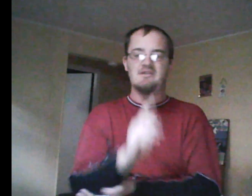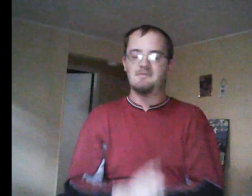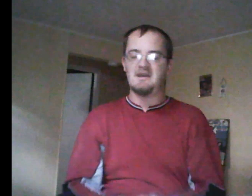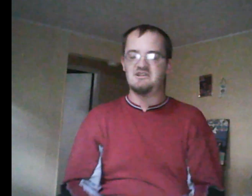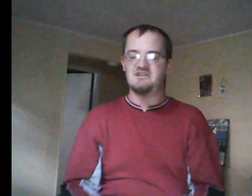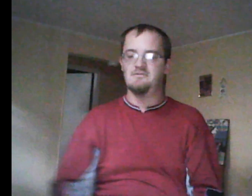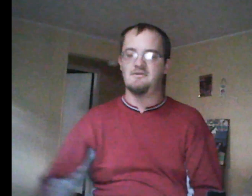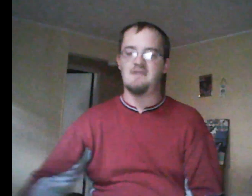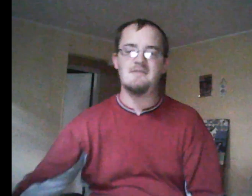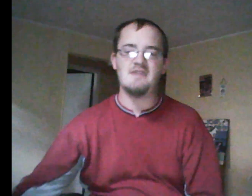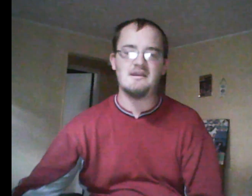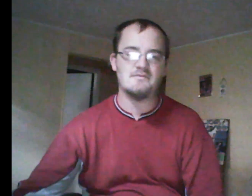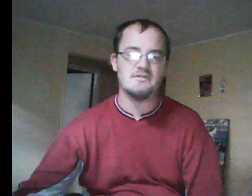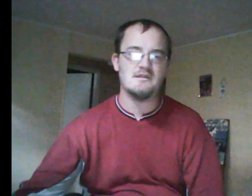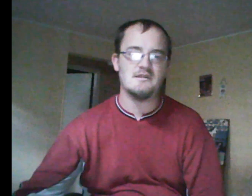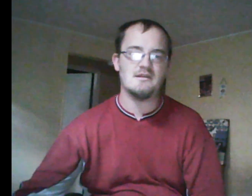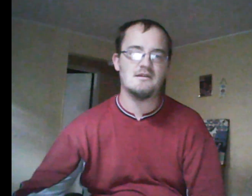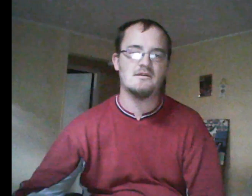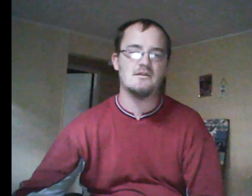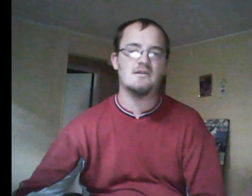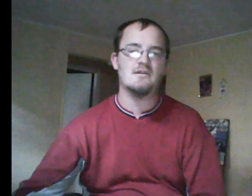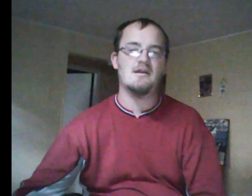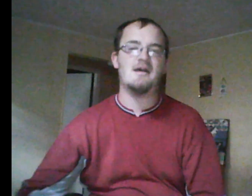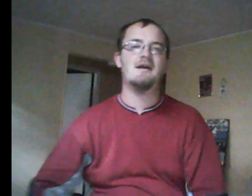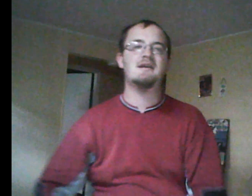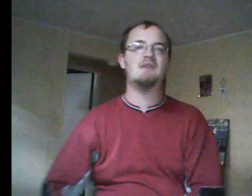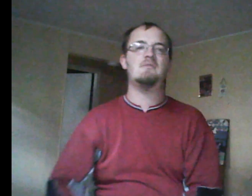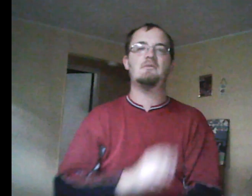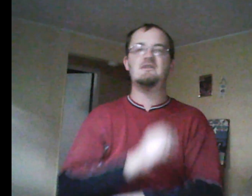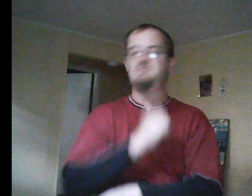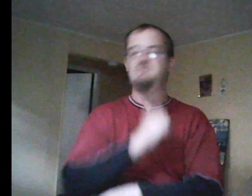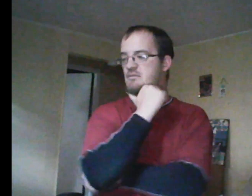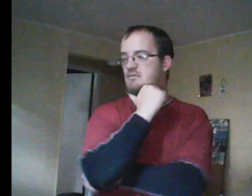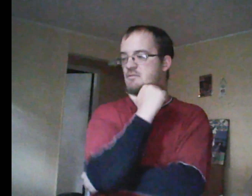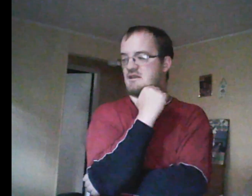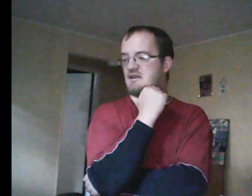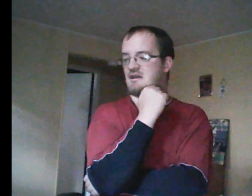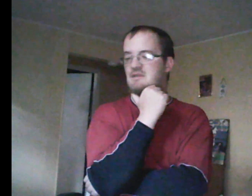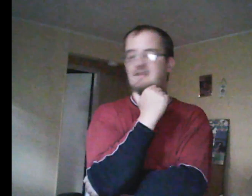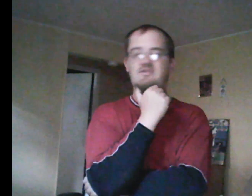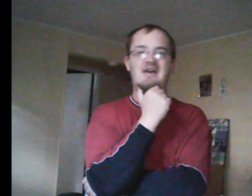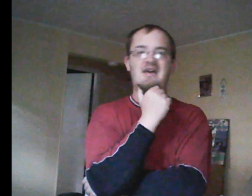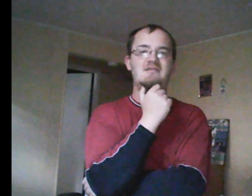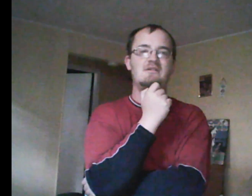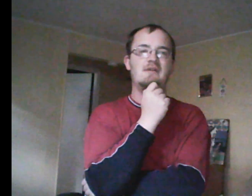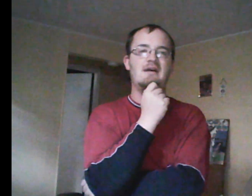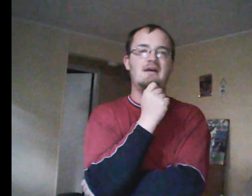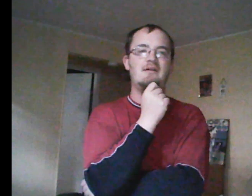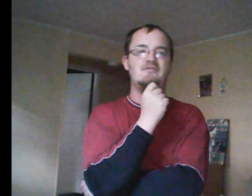I've to remember which unpopular opinion I did about that. So, I'll have to write down, what is going on? Why is my thing blowing up?